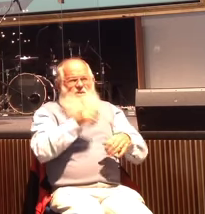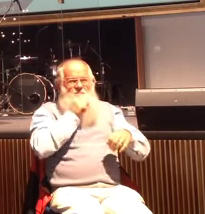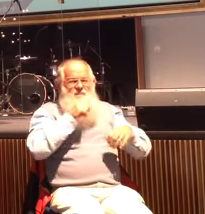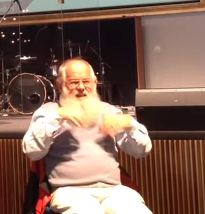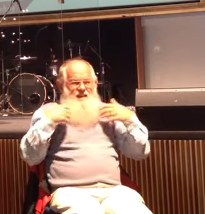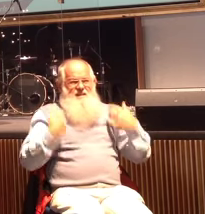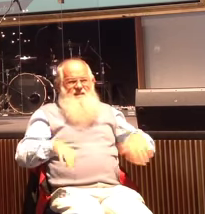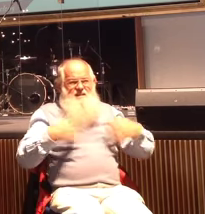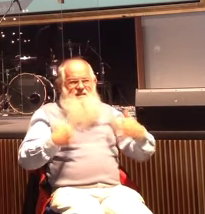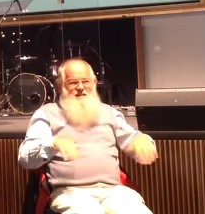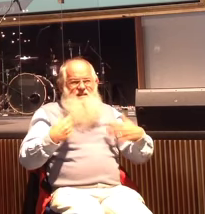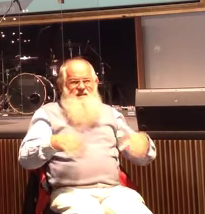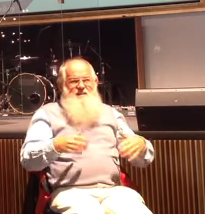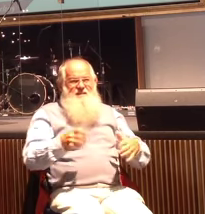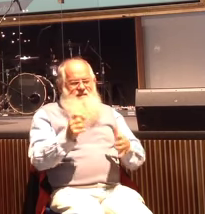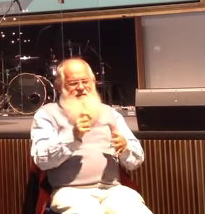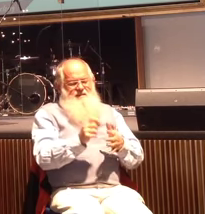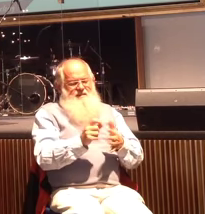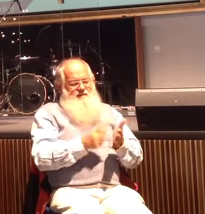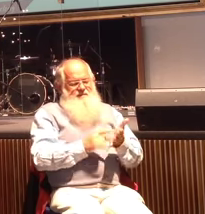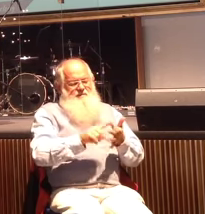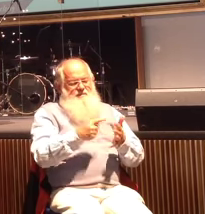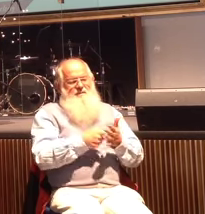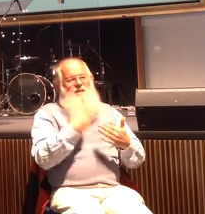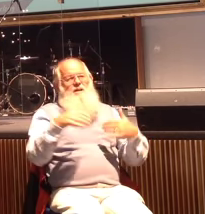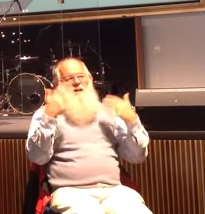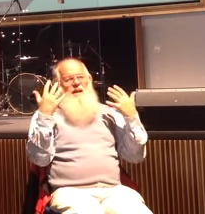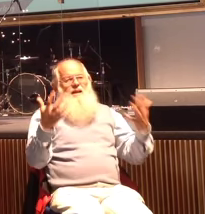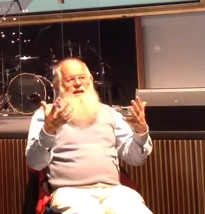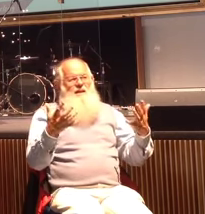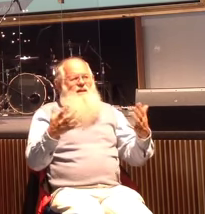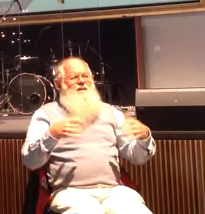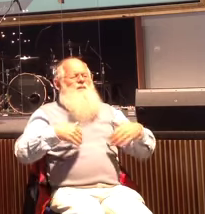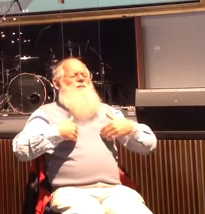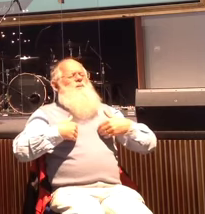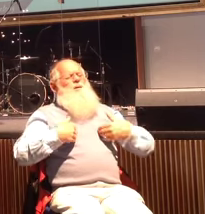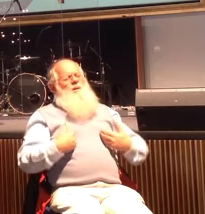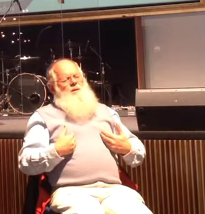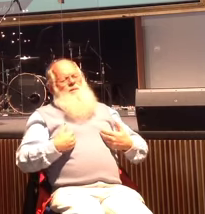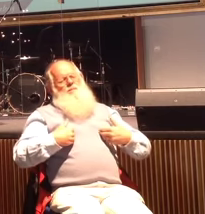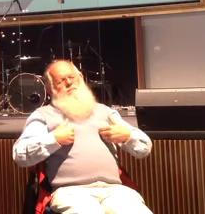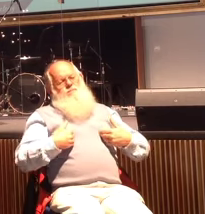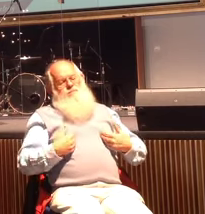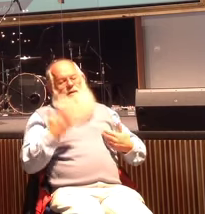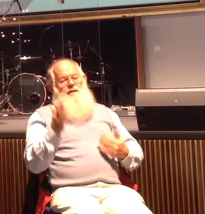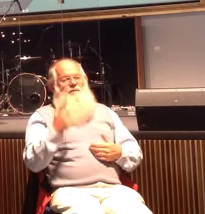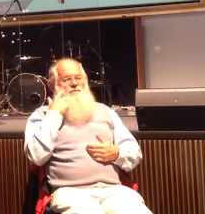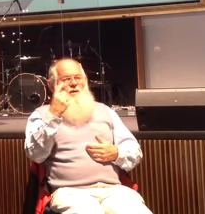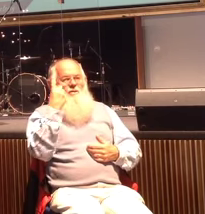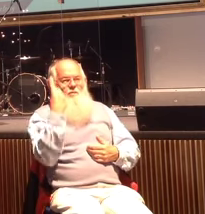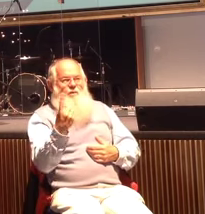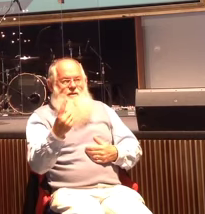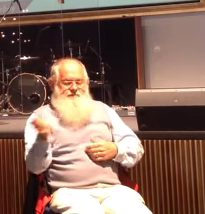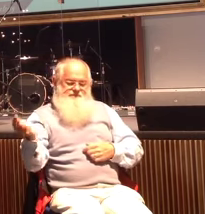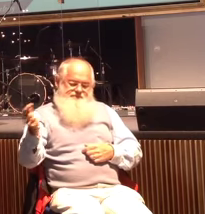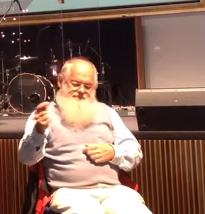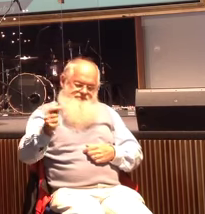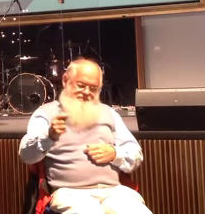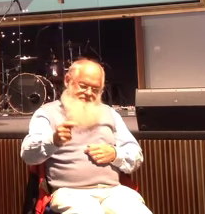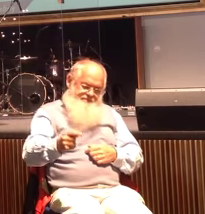him you see the blisters being formed on his hands and the fatigue but yet he'd find one he'd lull them down he'd make sure they had a